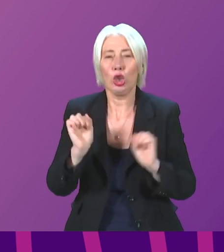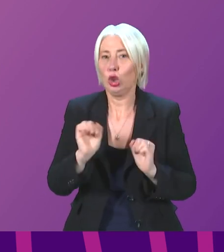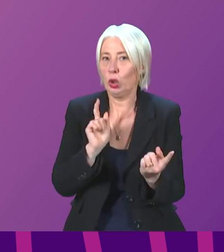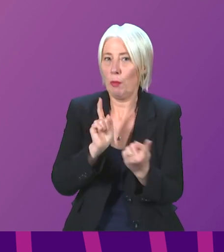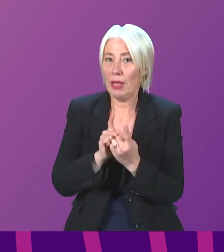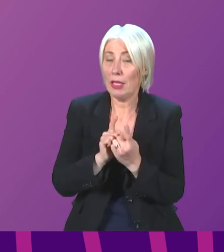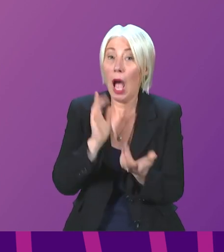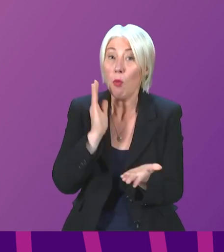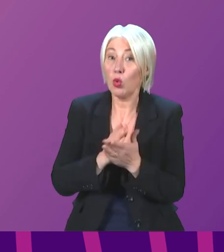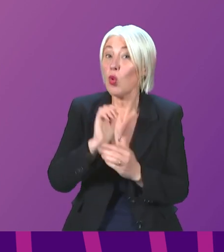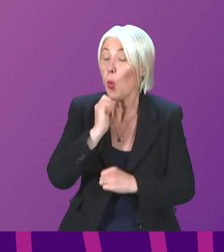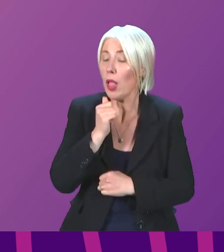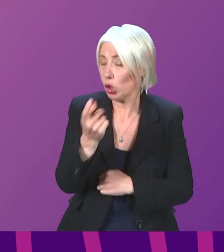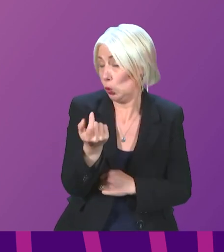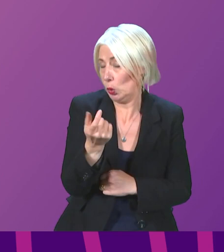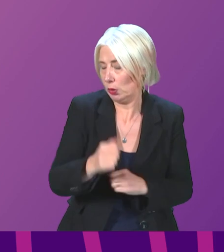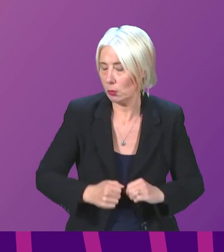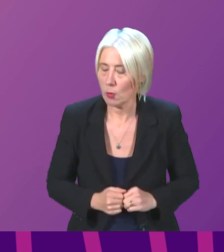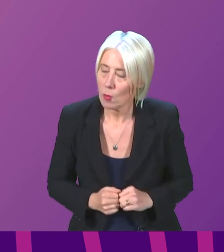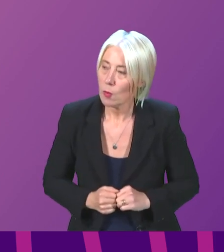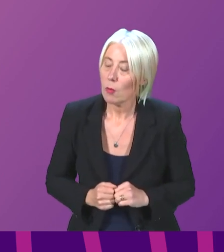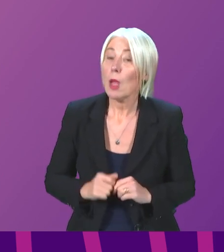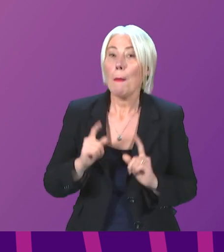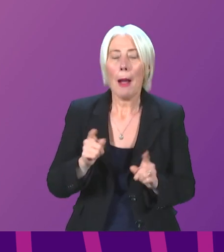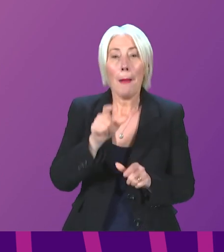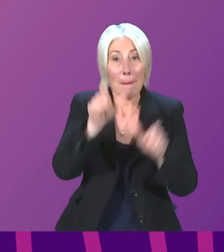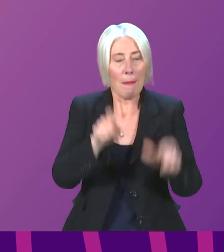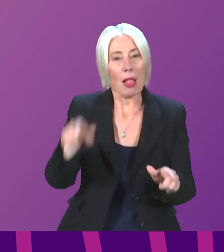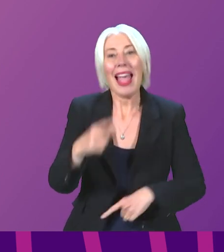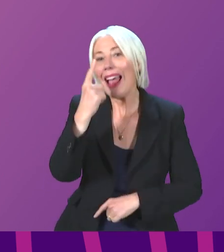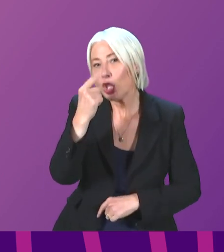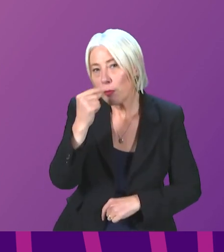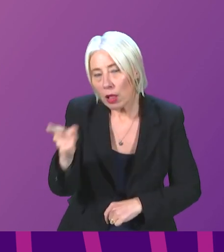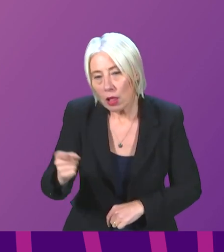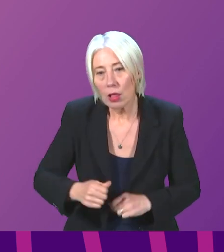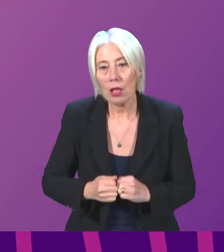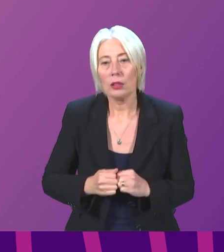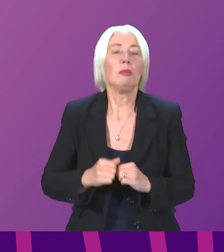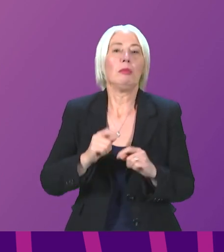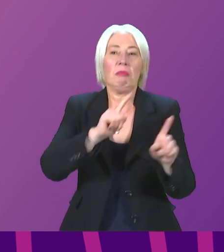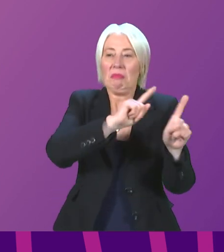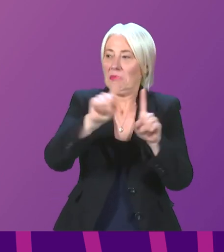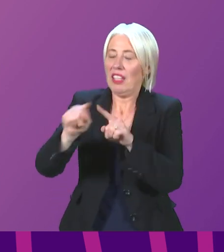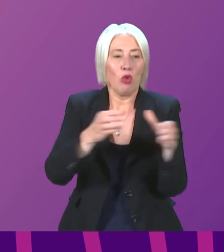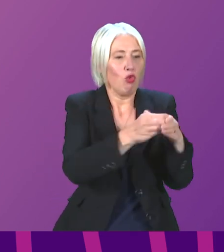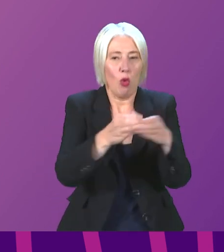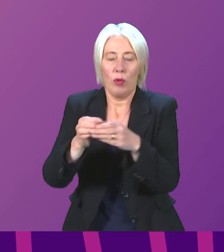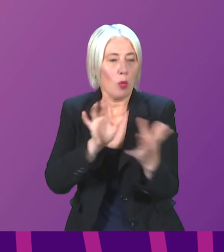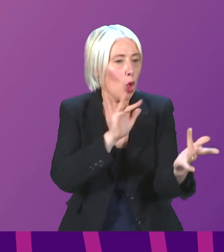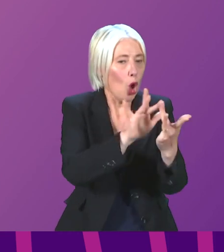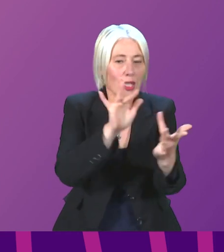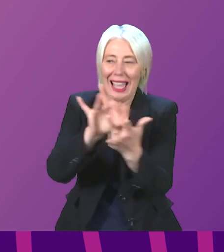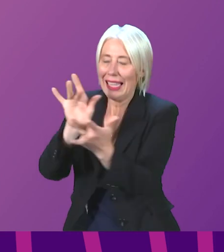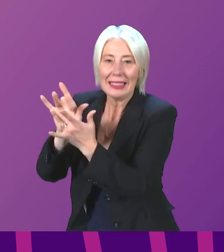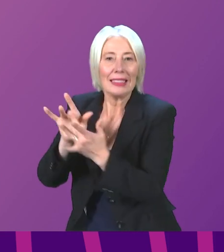with her new position. In terms of those who are eligible, various different cohorts will be contacted sometimes